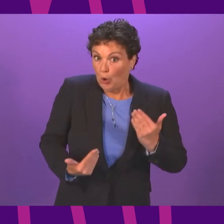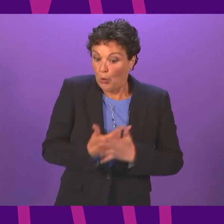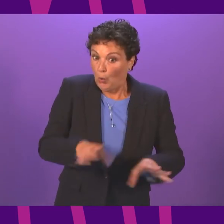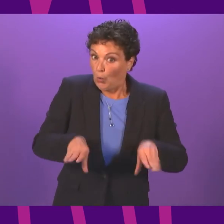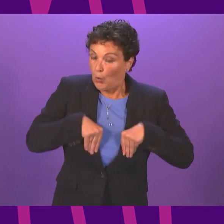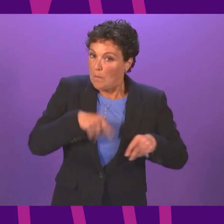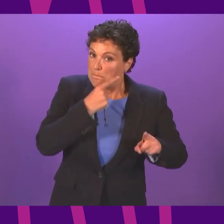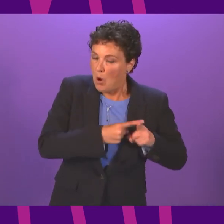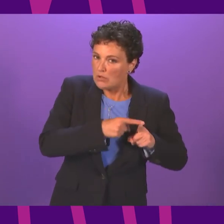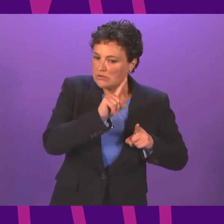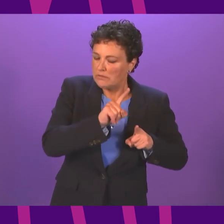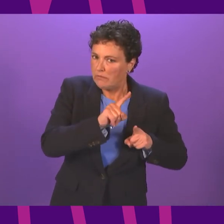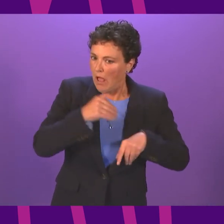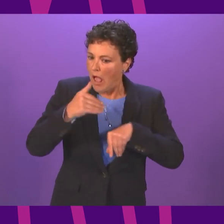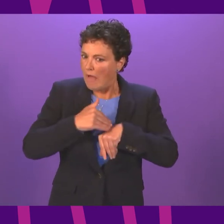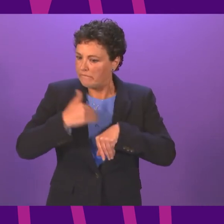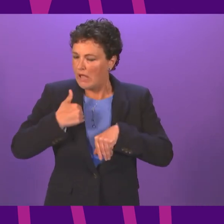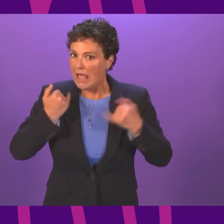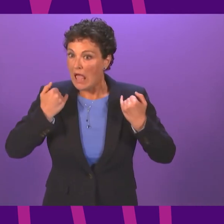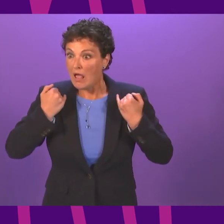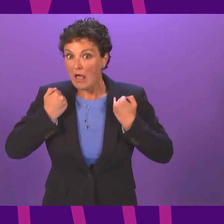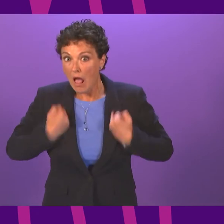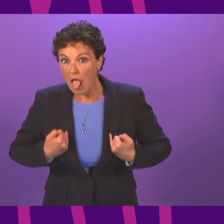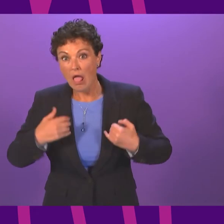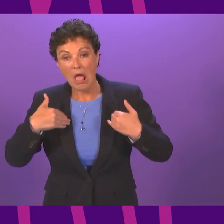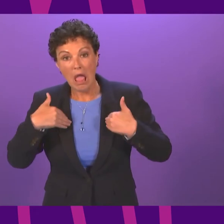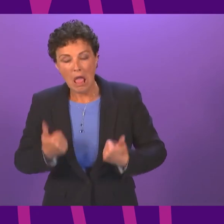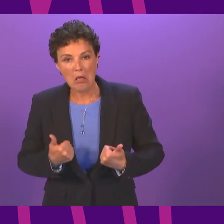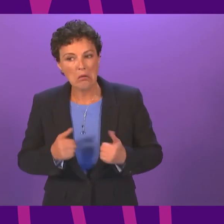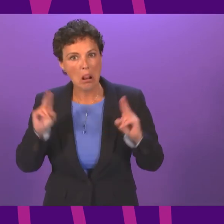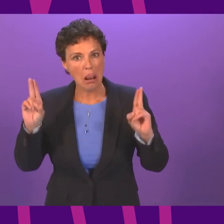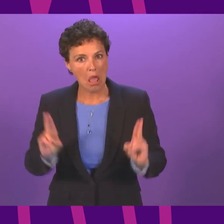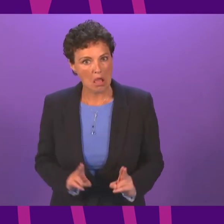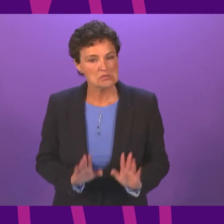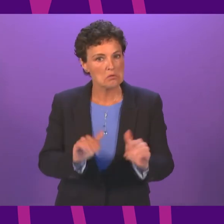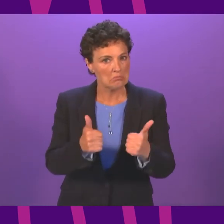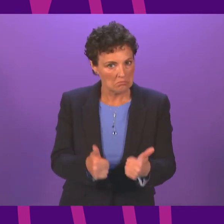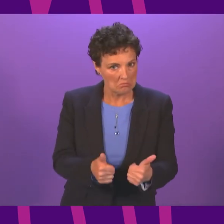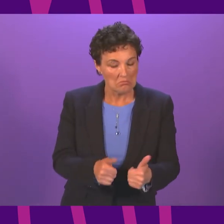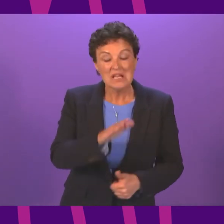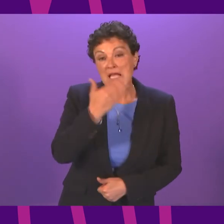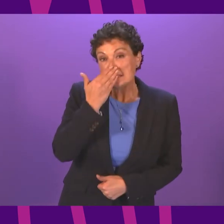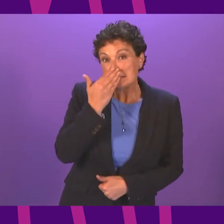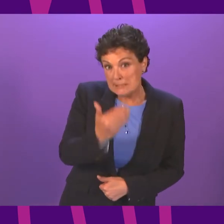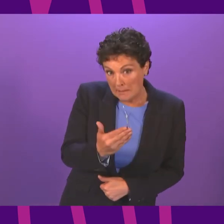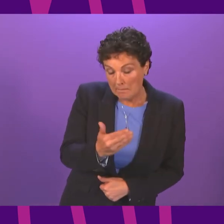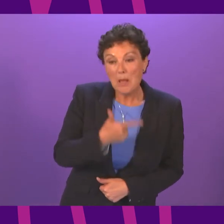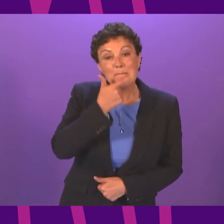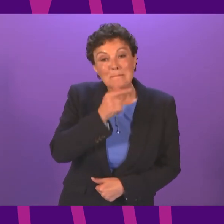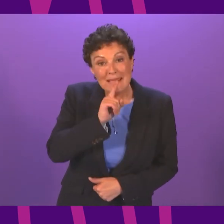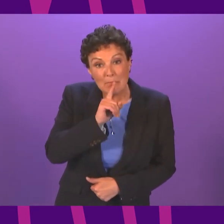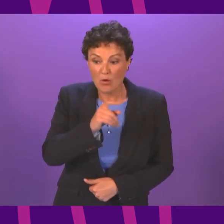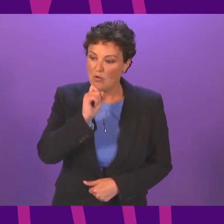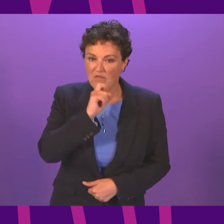harm is weakening. The number of people being admitted to hospital with COVID has fallen from around 10% of reported